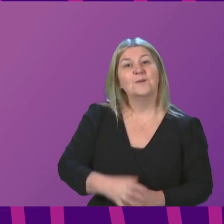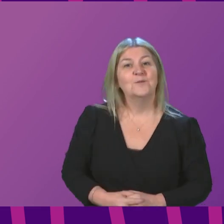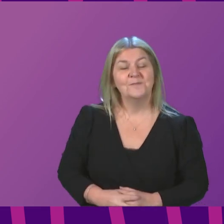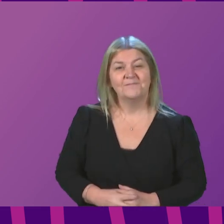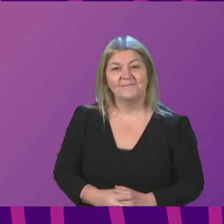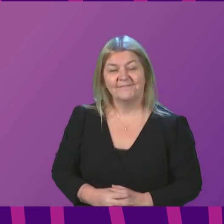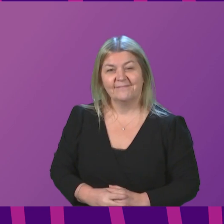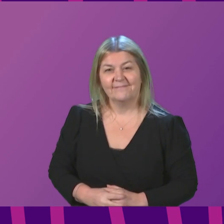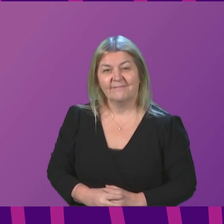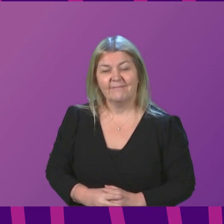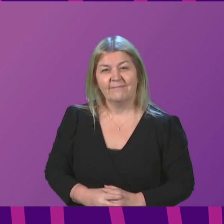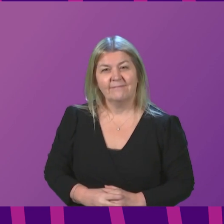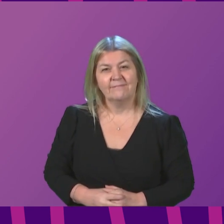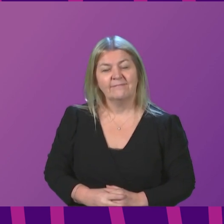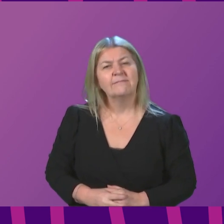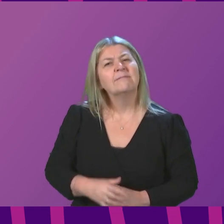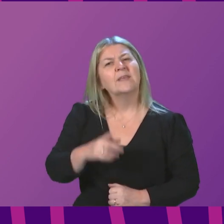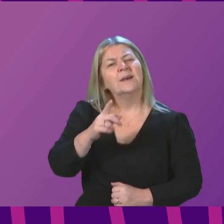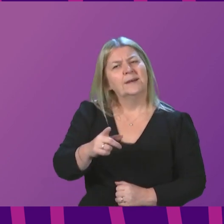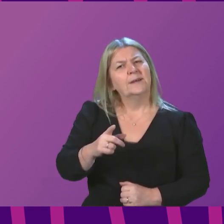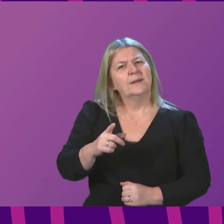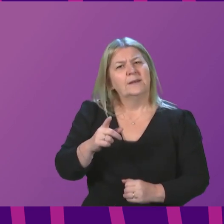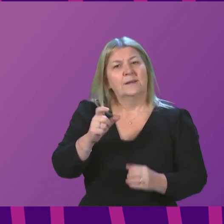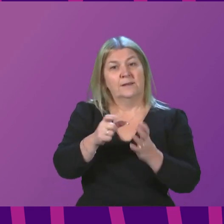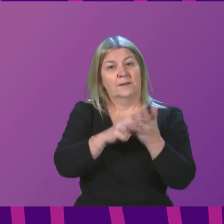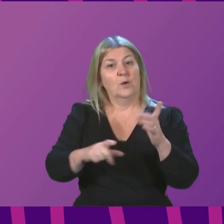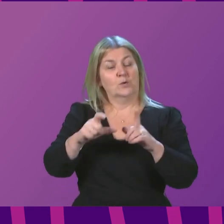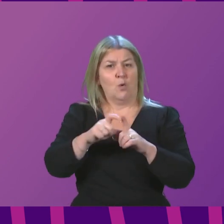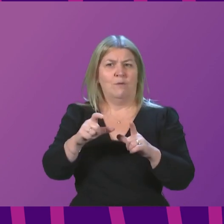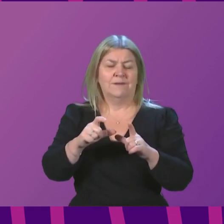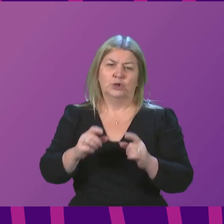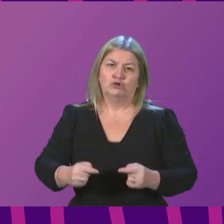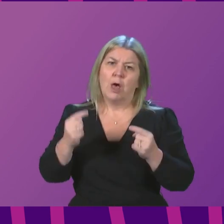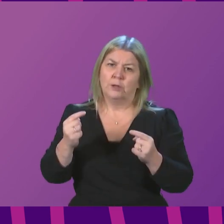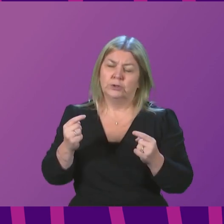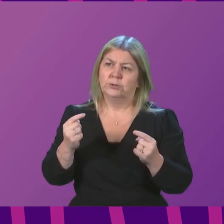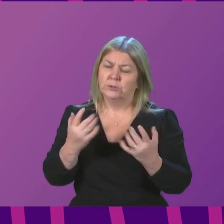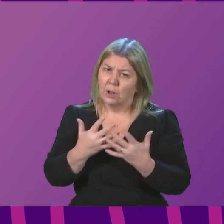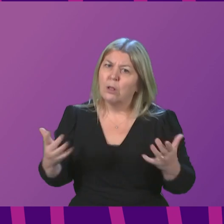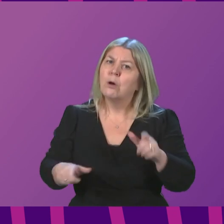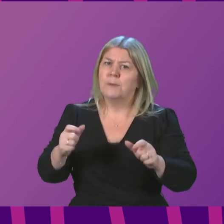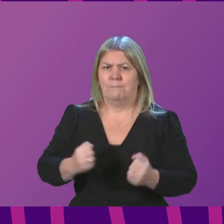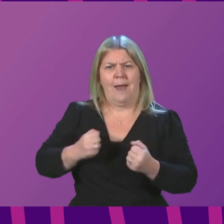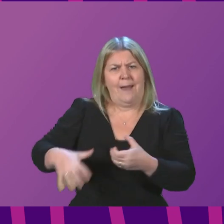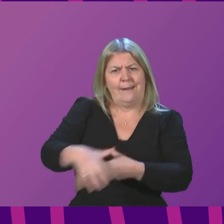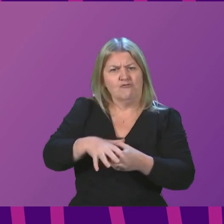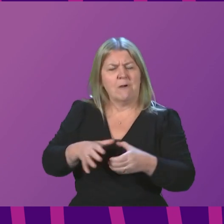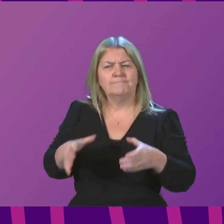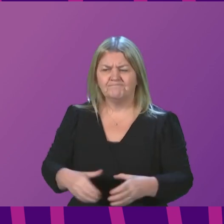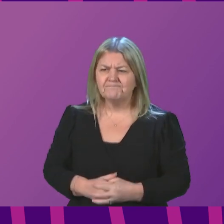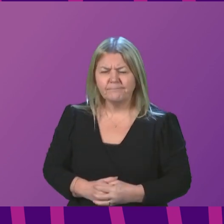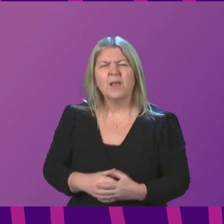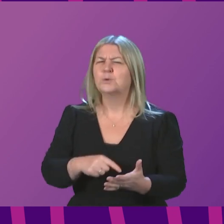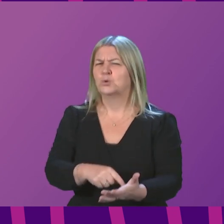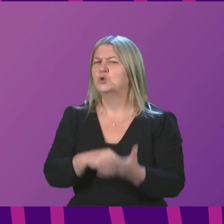The range of COVID challenges experienced by many of my constituents has highlighted the critical